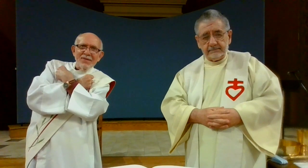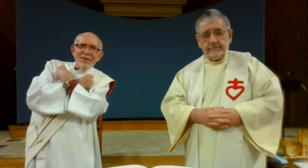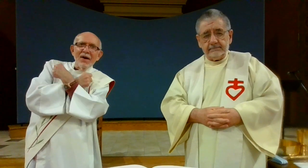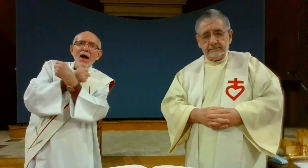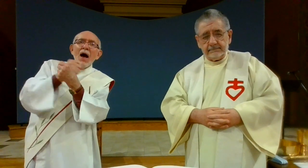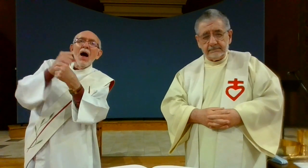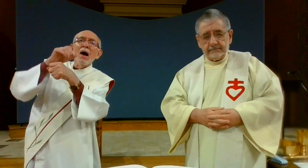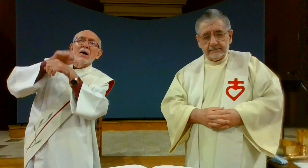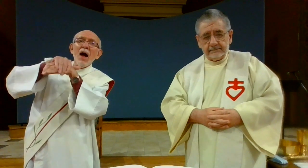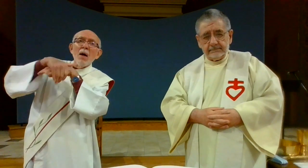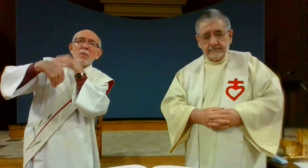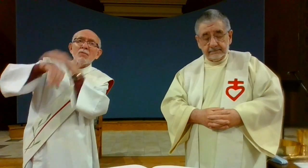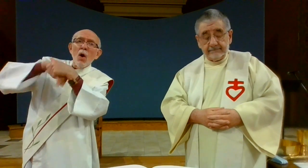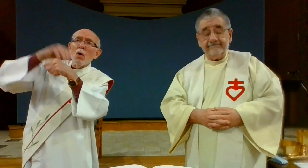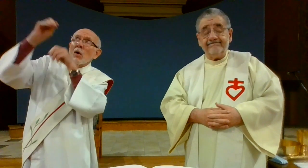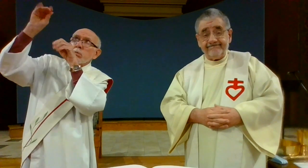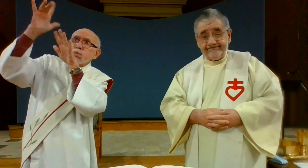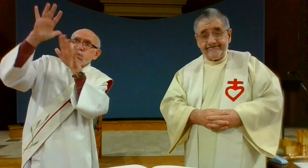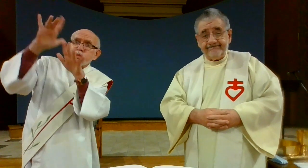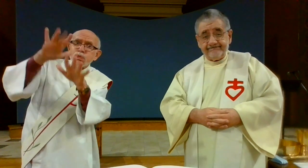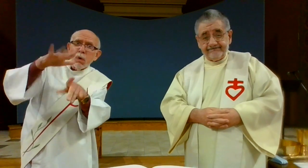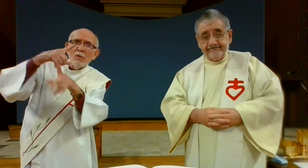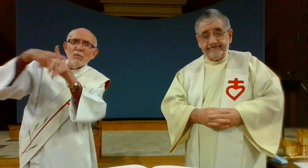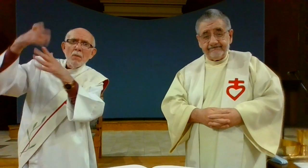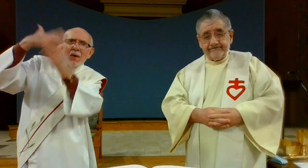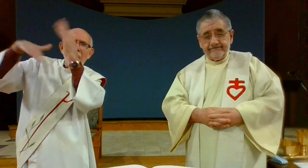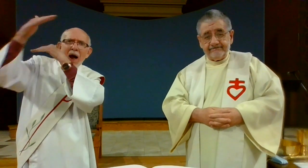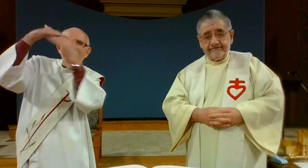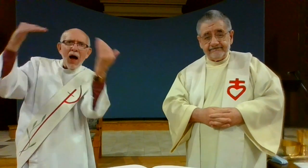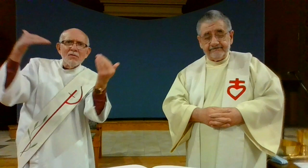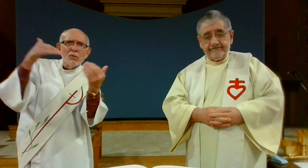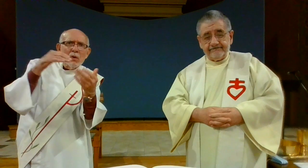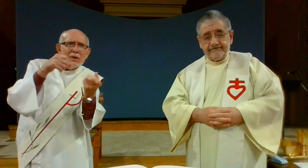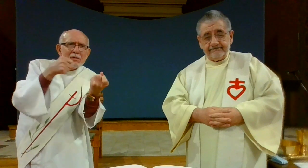in his fullness of love and his comfort may come down from heaven